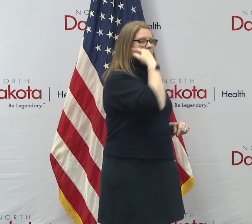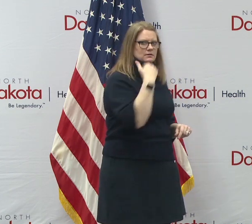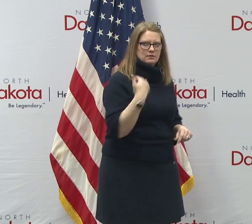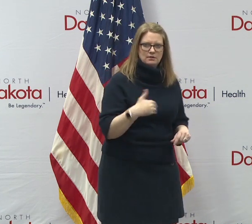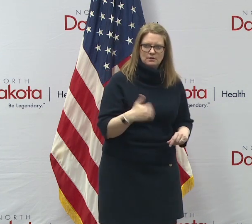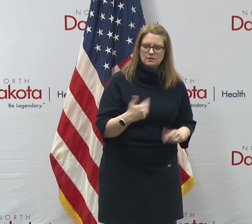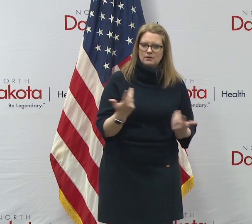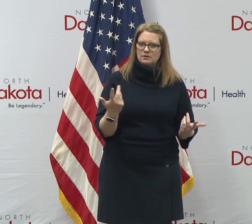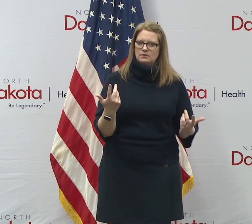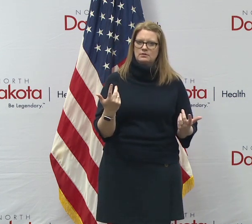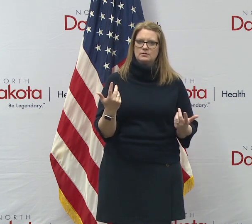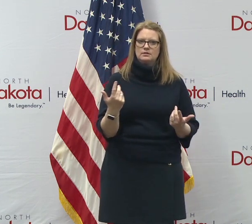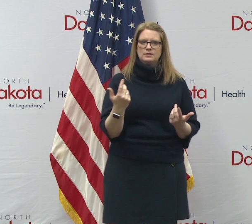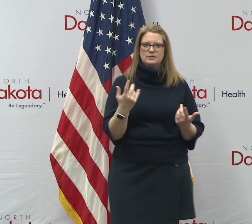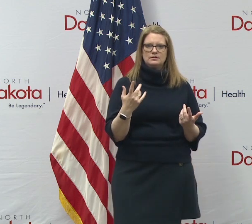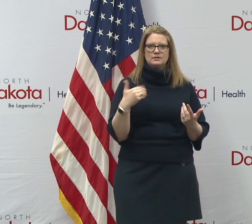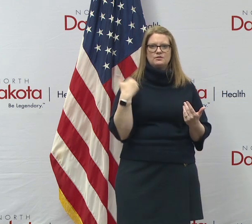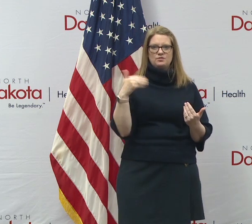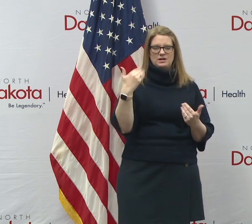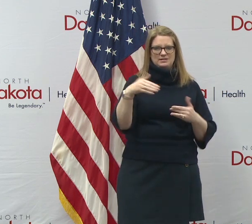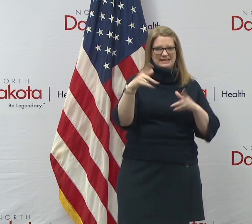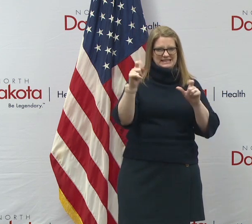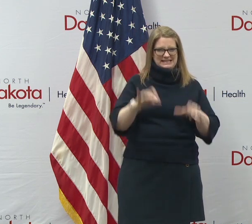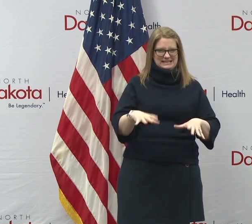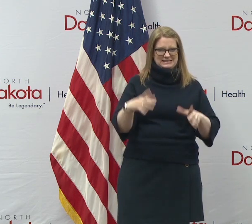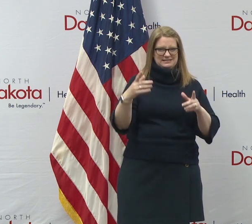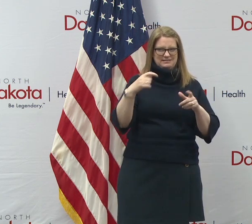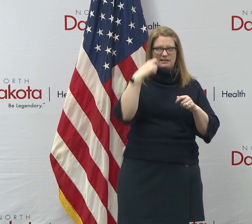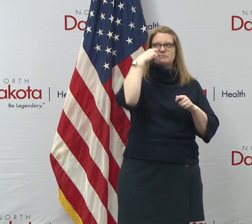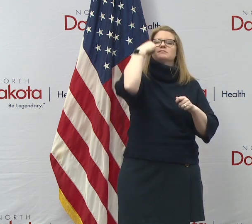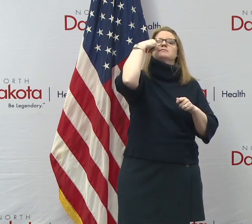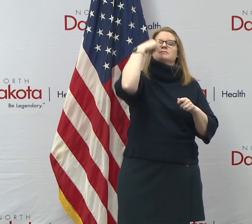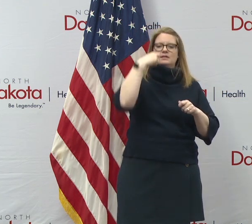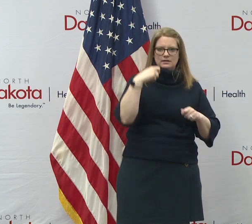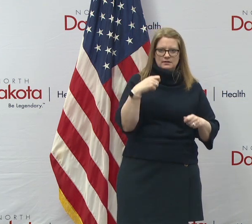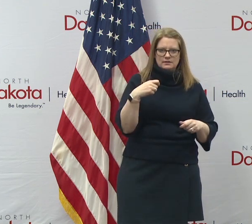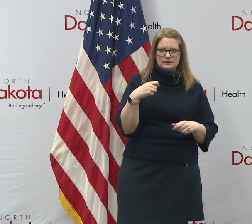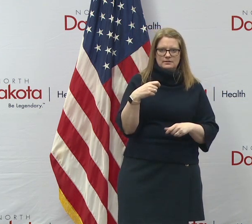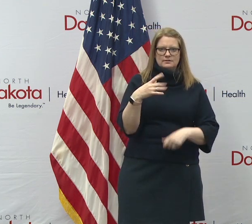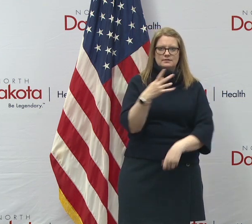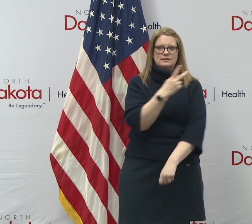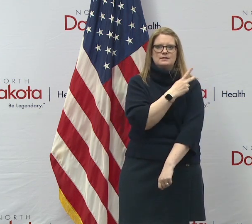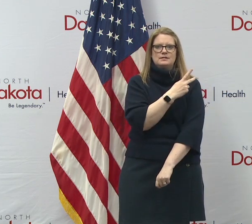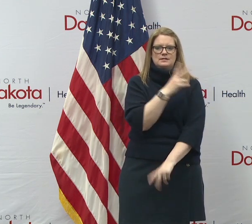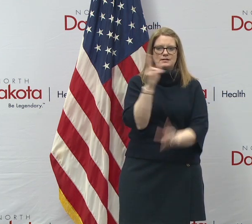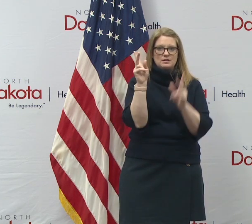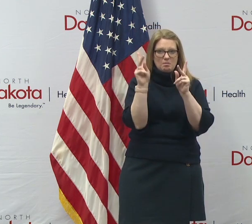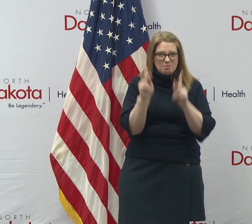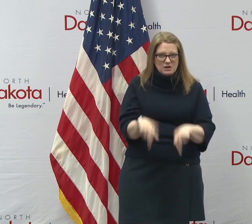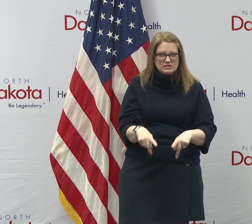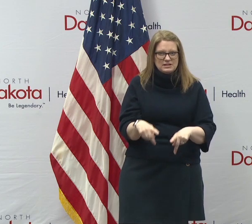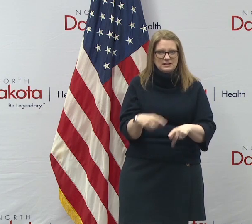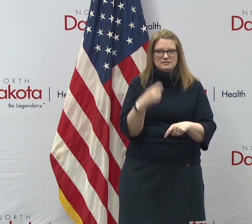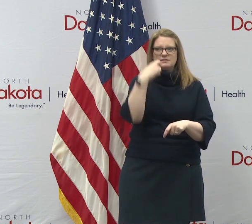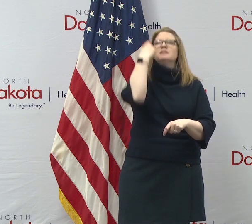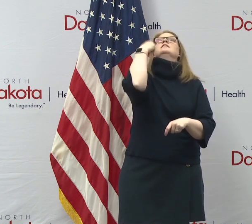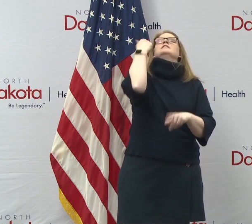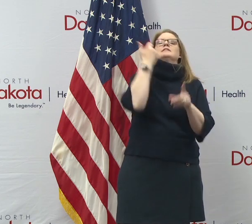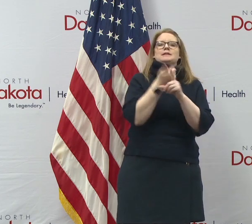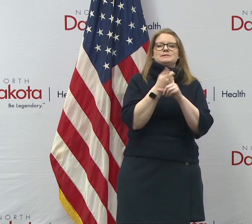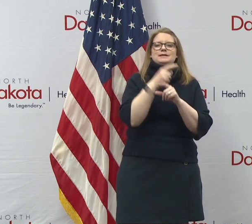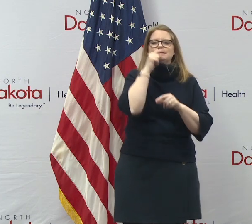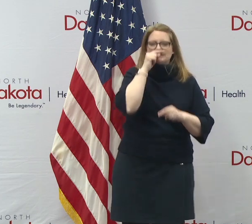almost very frequently when that test was taken, the, the patient would, or the person getting the test would sneeze,